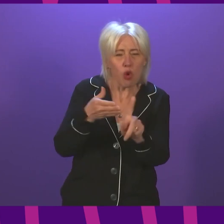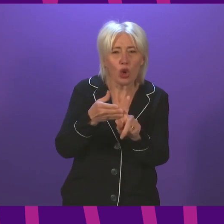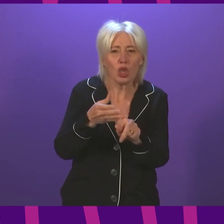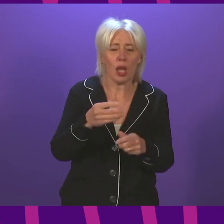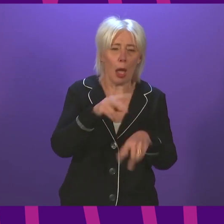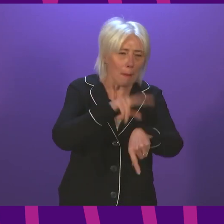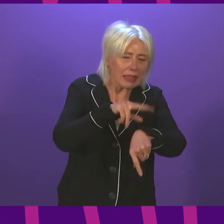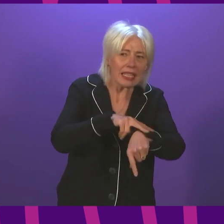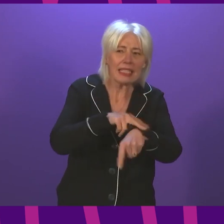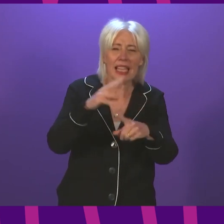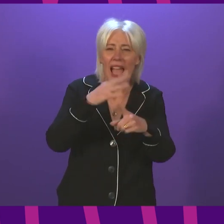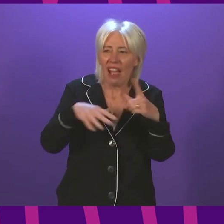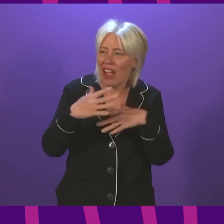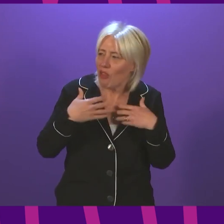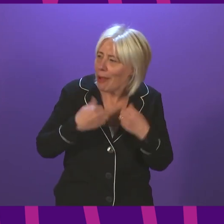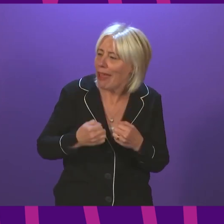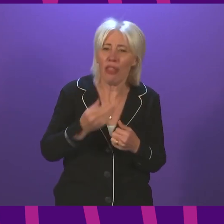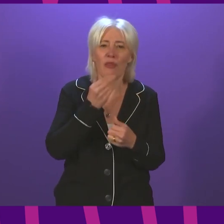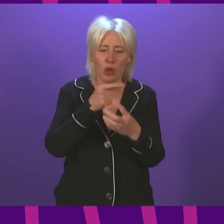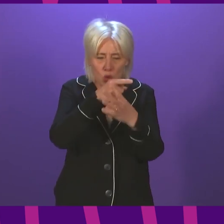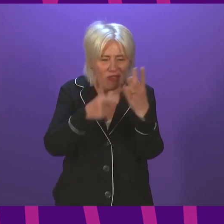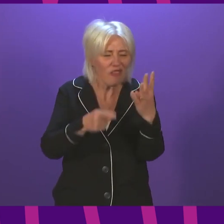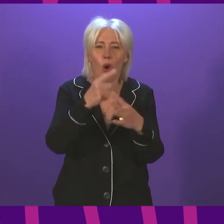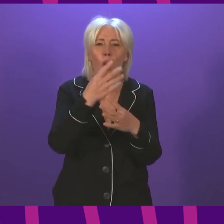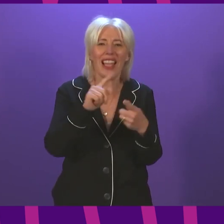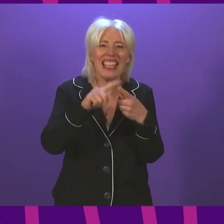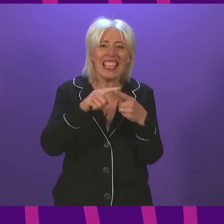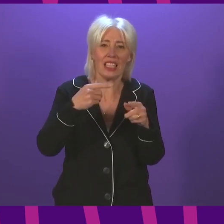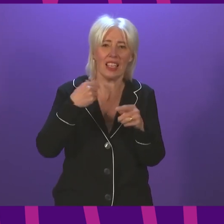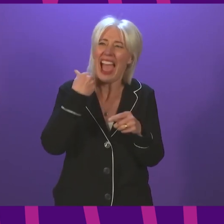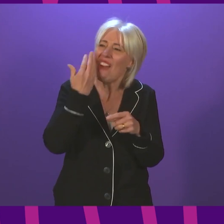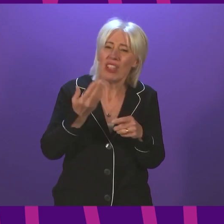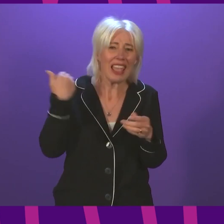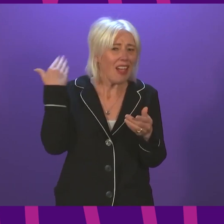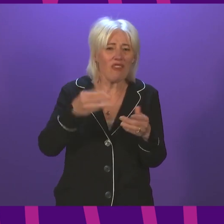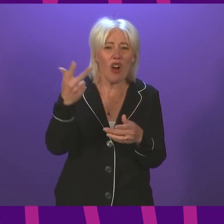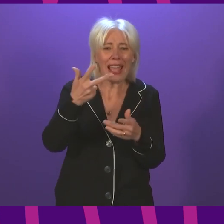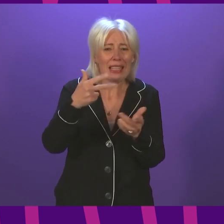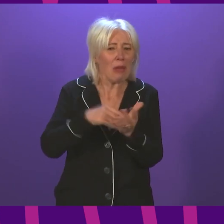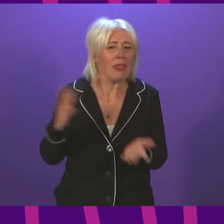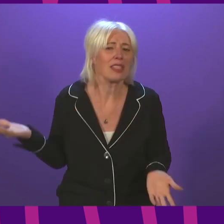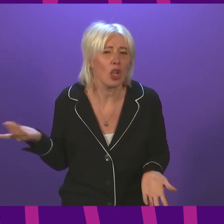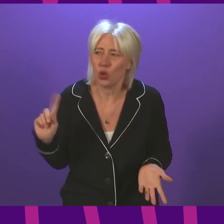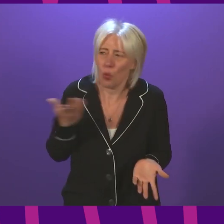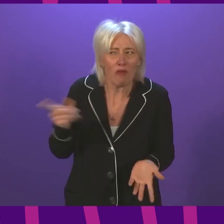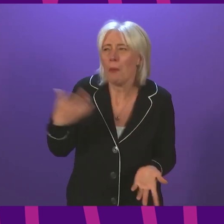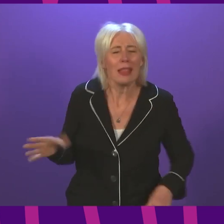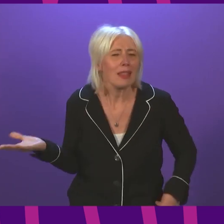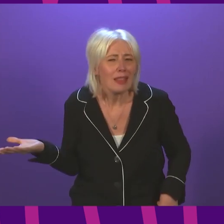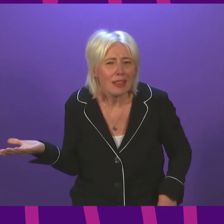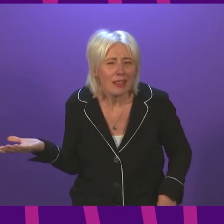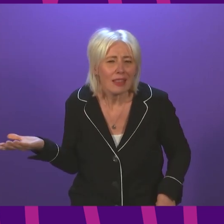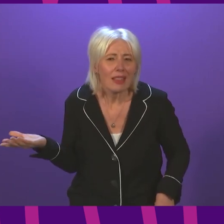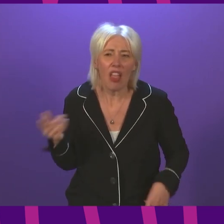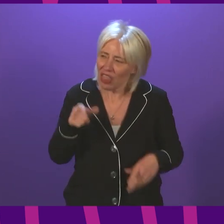health officers have been using day in and day out around all of the regulations that have